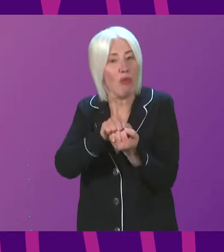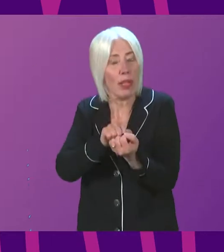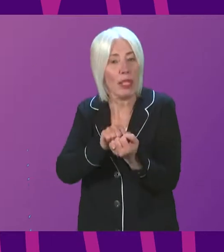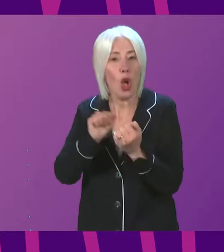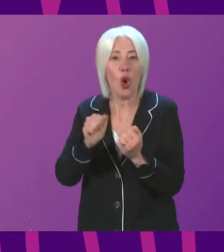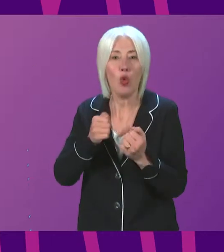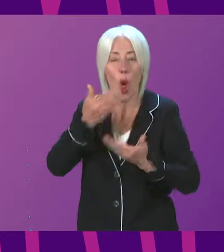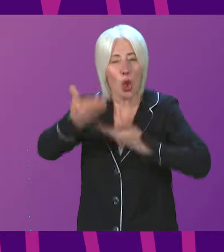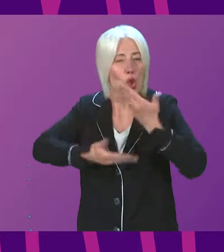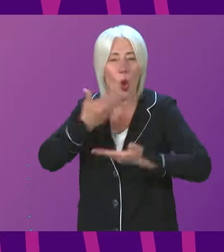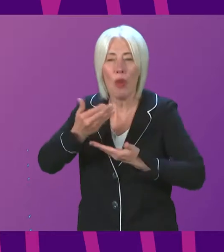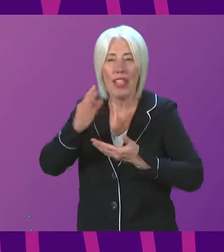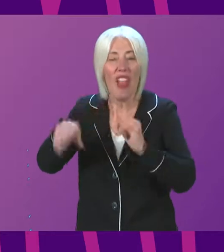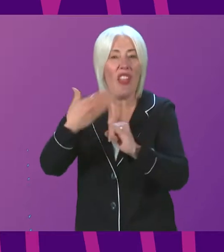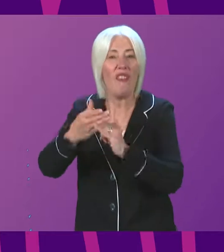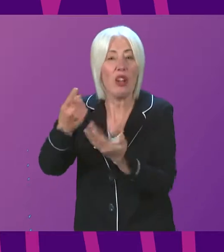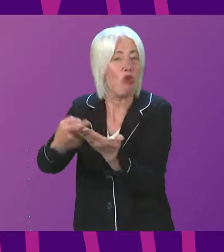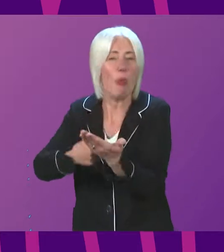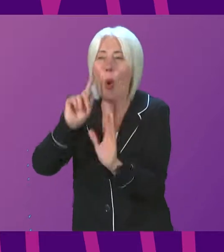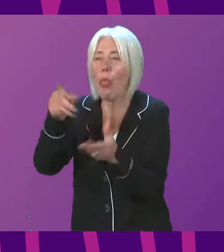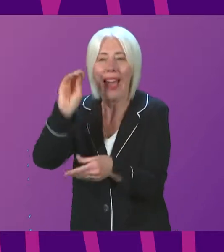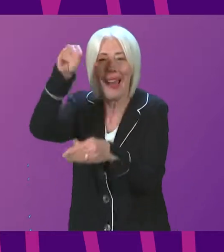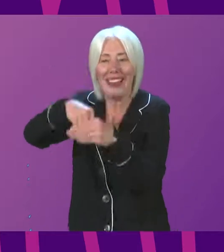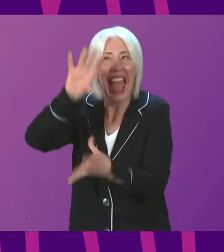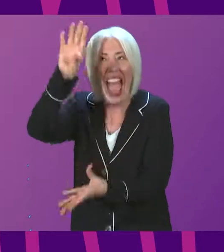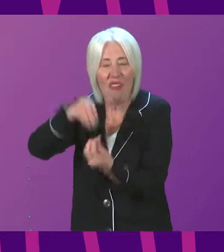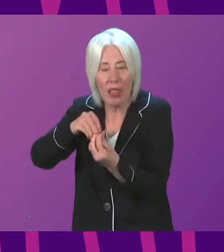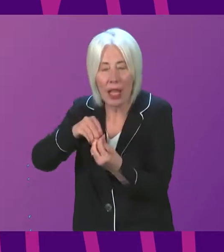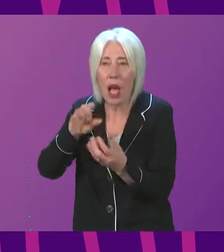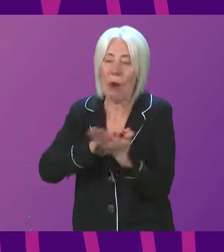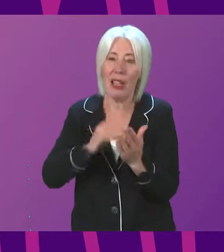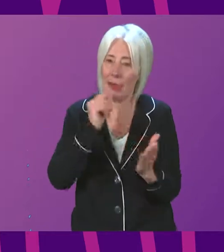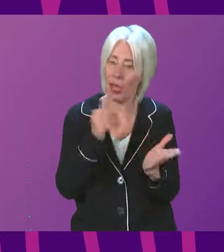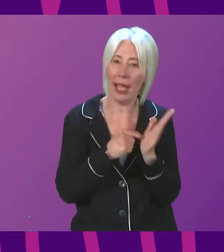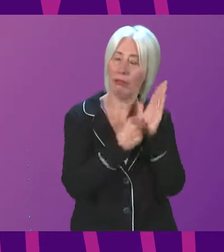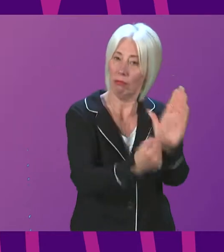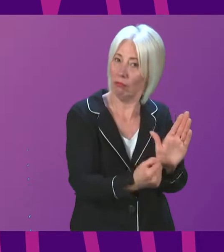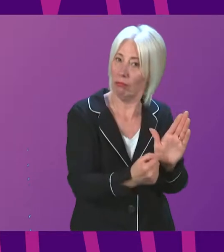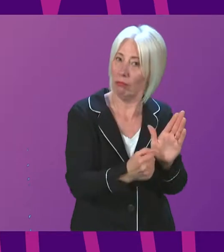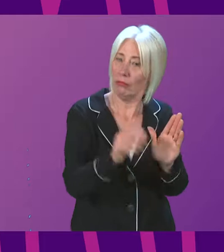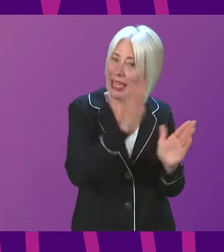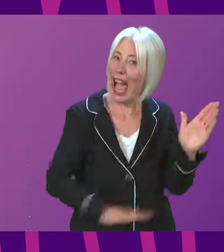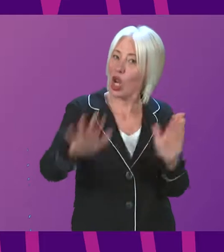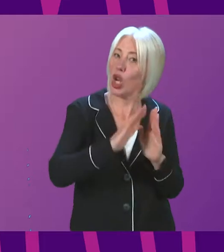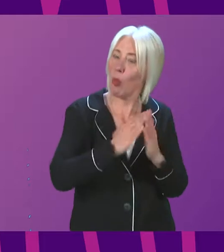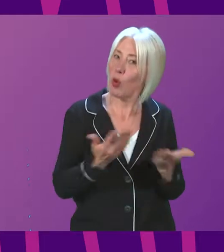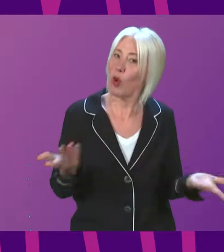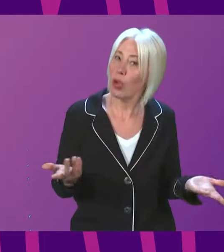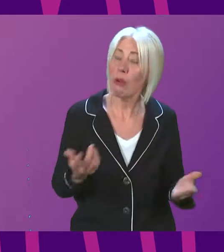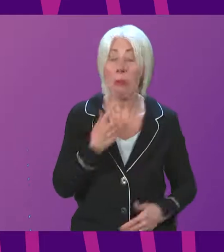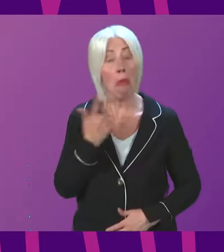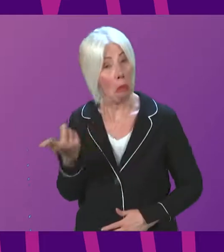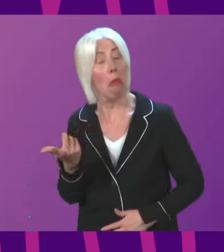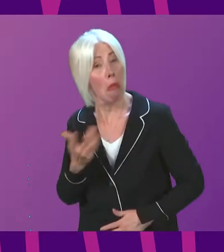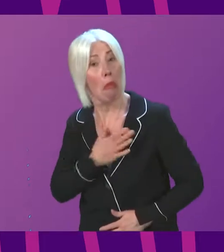in Lady Poole's final report, but can give those families that ultimate closure? I think there's a lot of